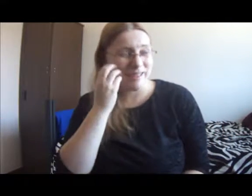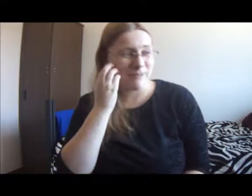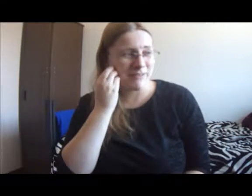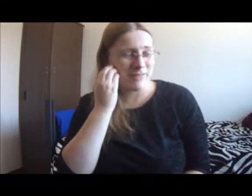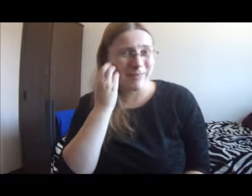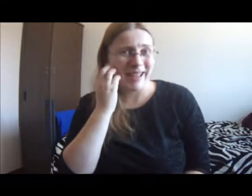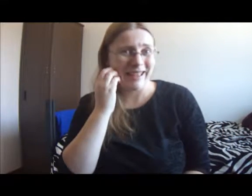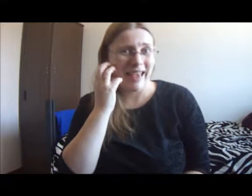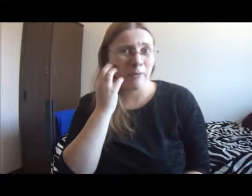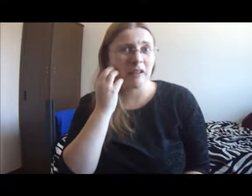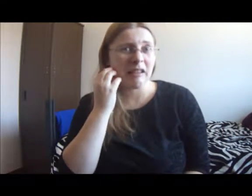someone for being a coward.